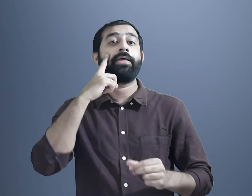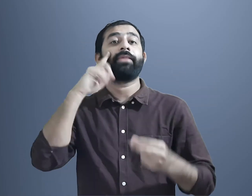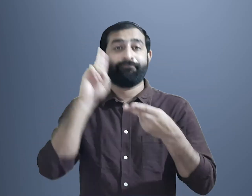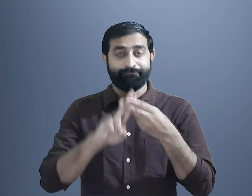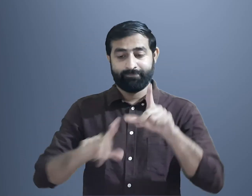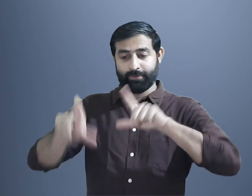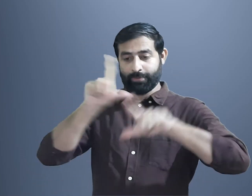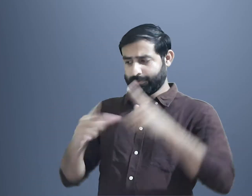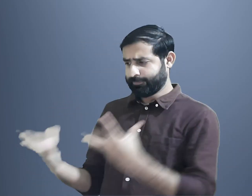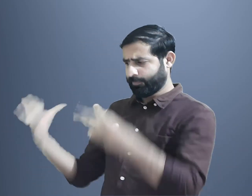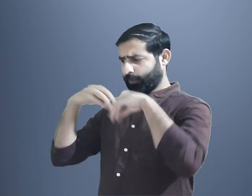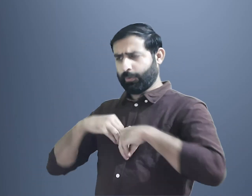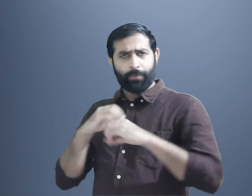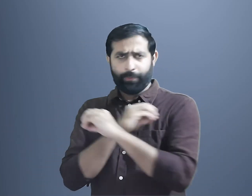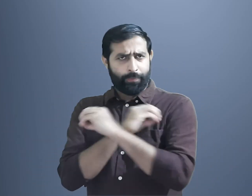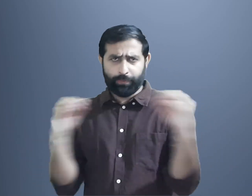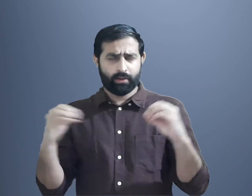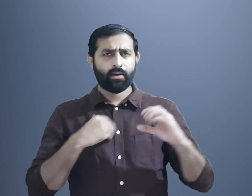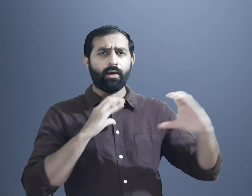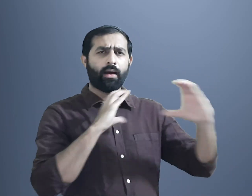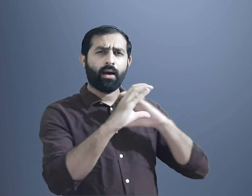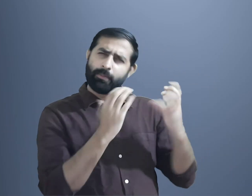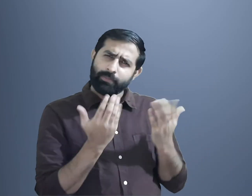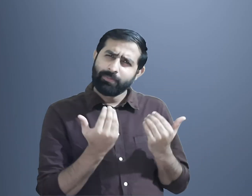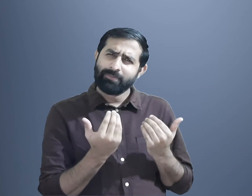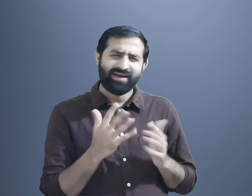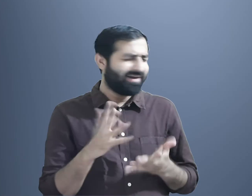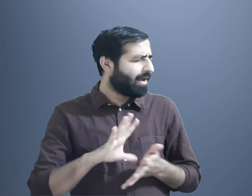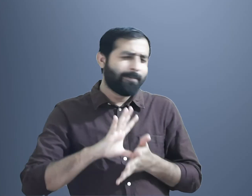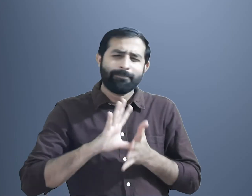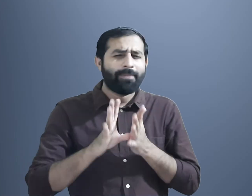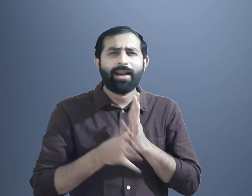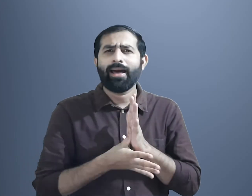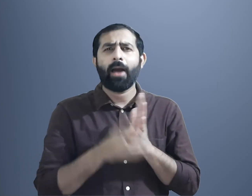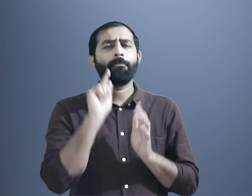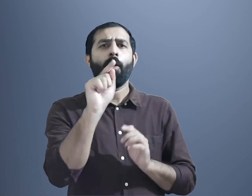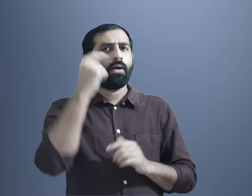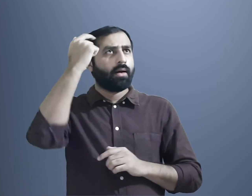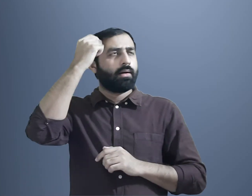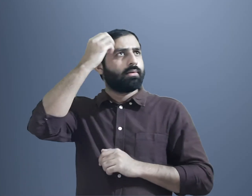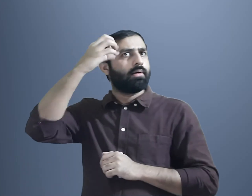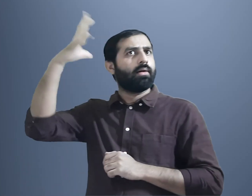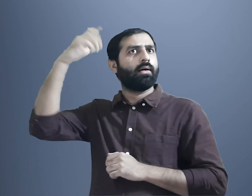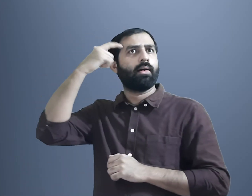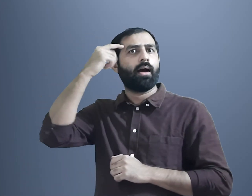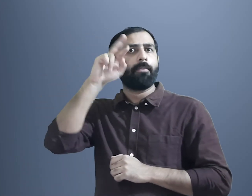If we do not acquire language, will we be able to communicate? No, it's impossible. Language